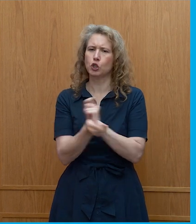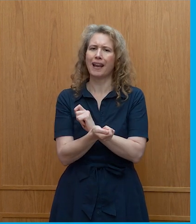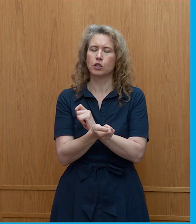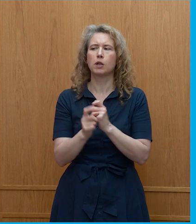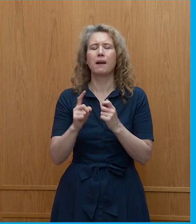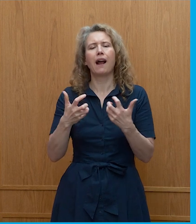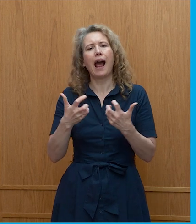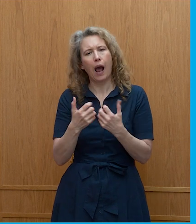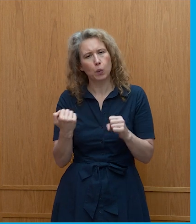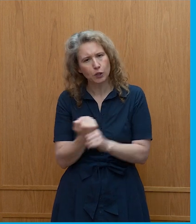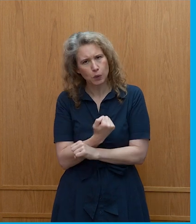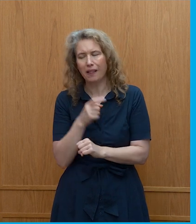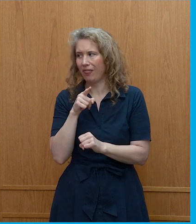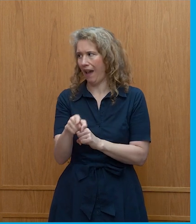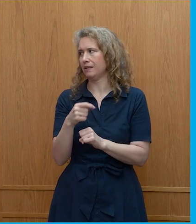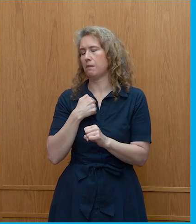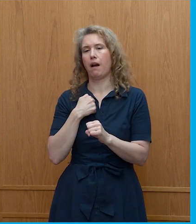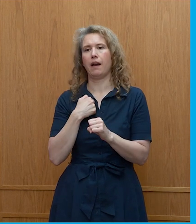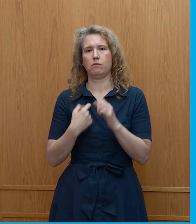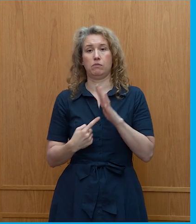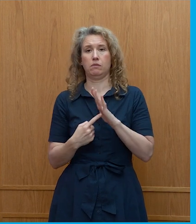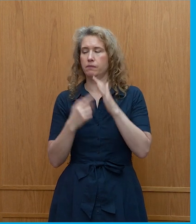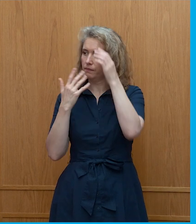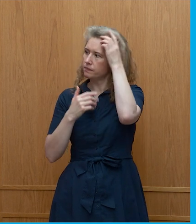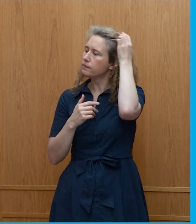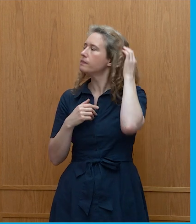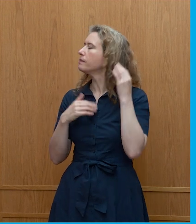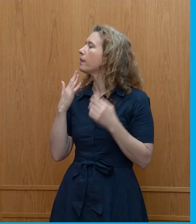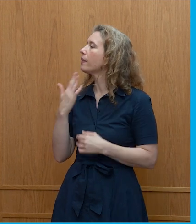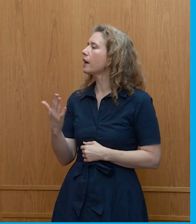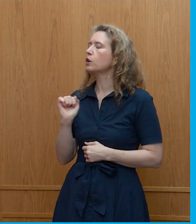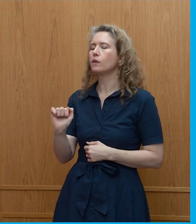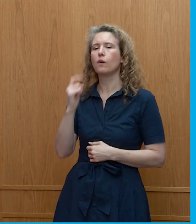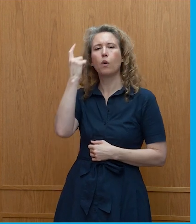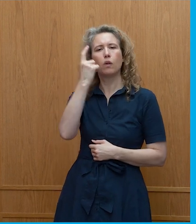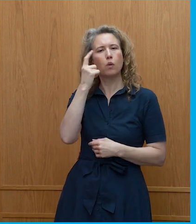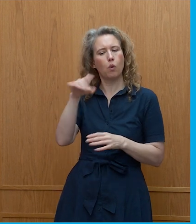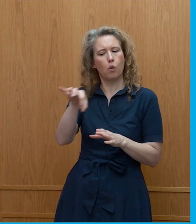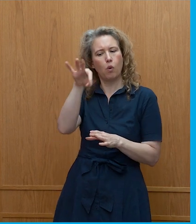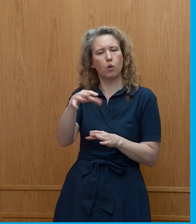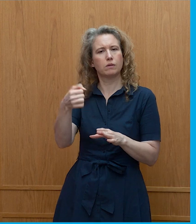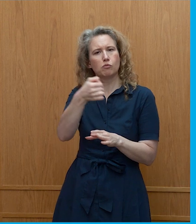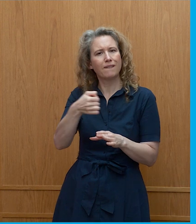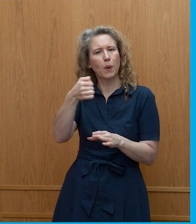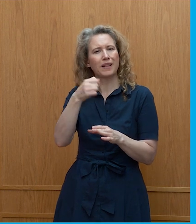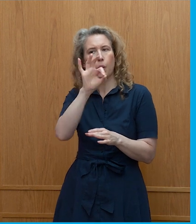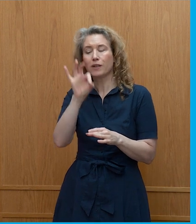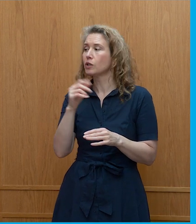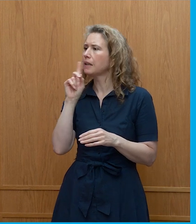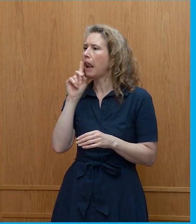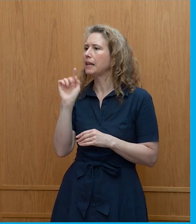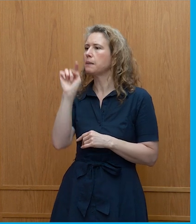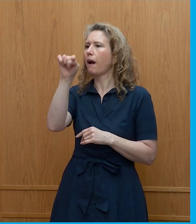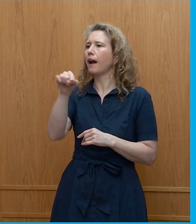how we do that that is my concern. Thanks for that thought-provoking question, sir. The lady behind you I said was next, so